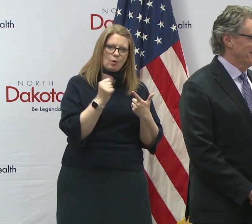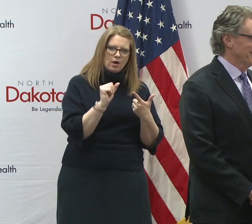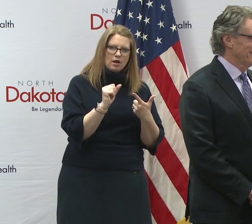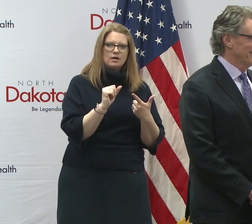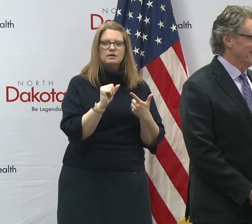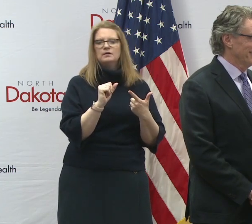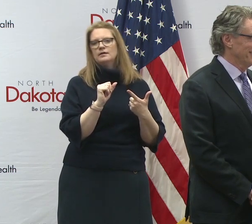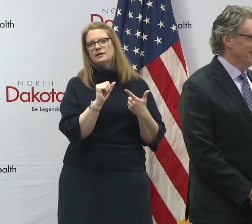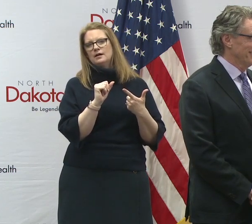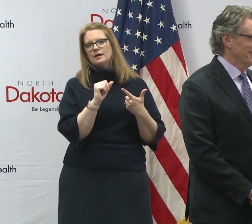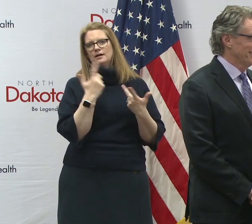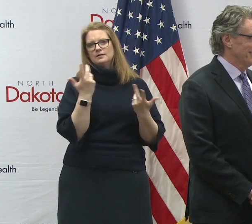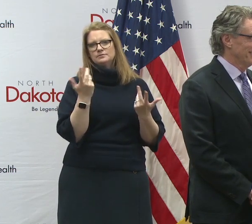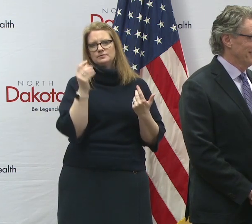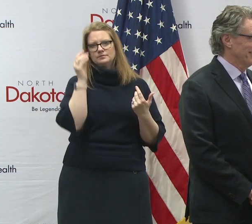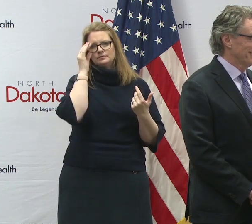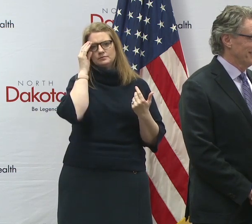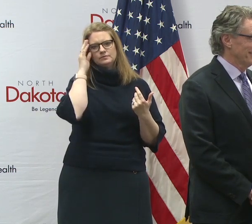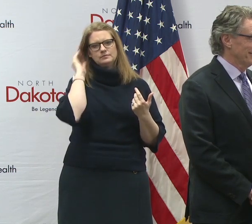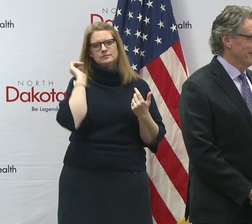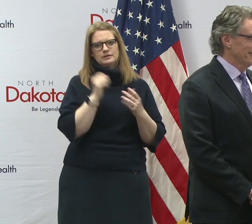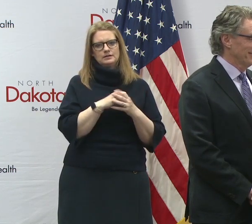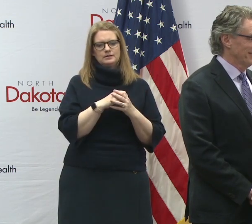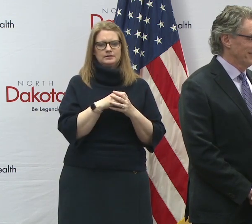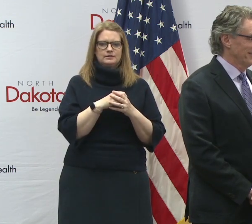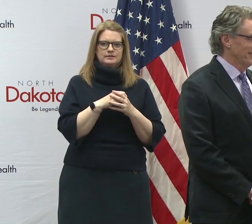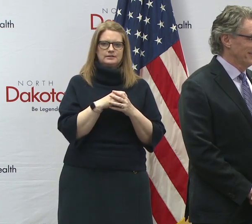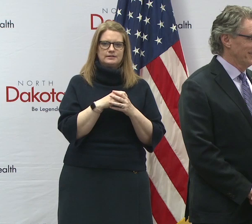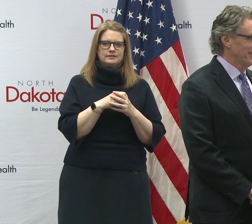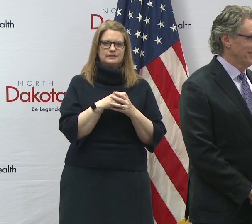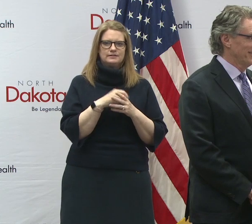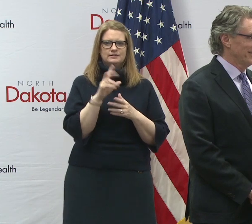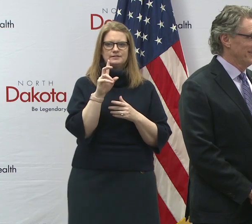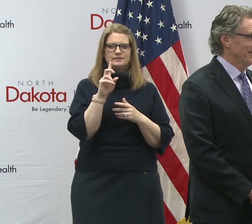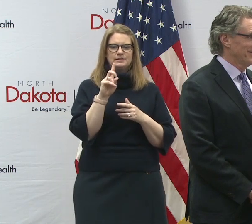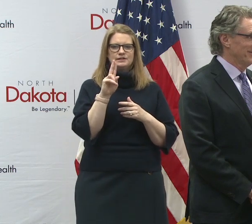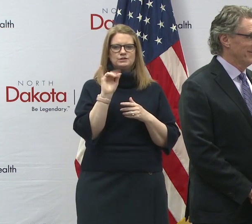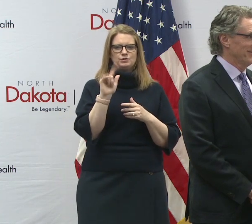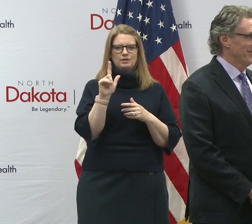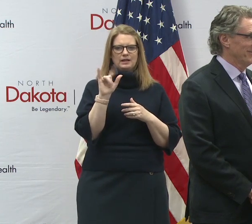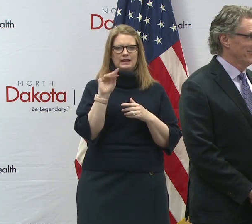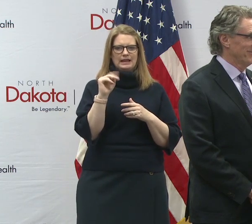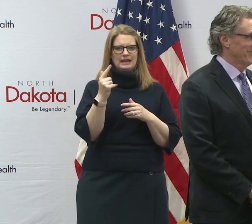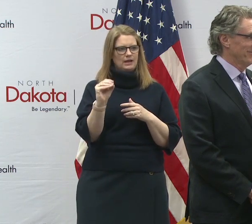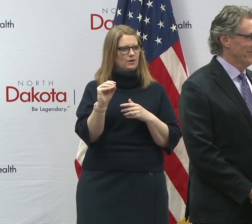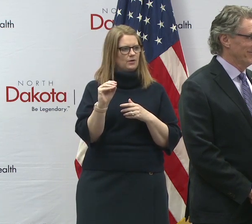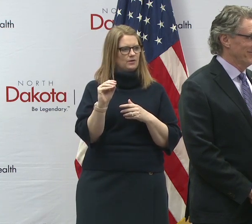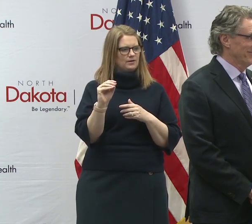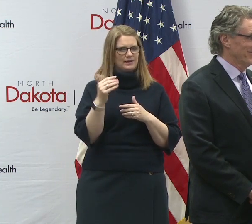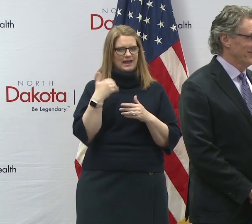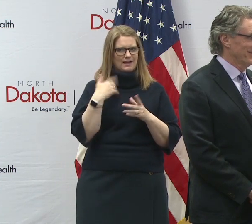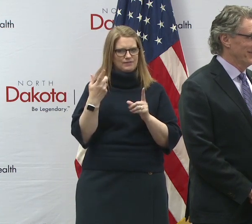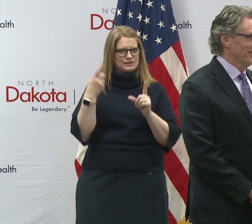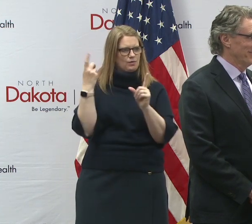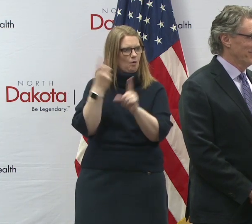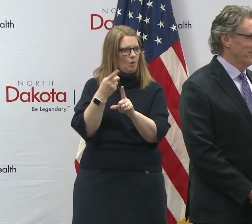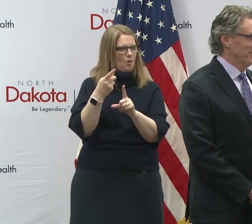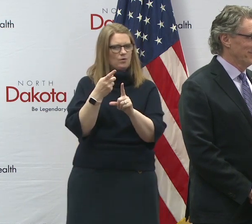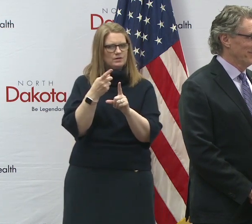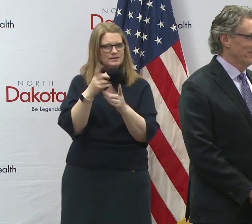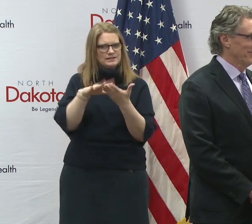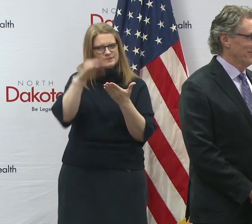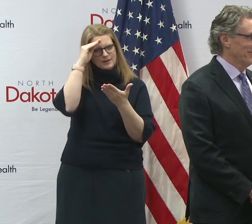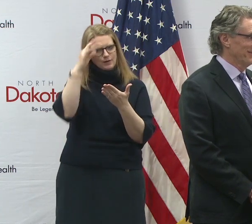uh, you know, also kind of fooling around with dual, dual lingo to, uh, I have this goal to learn, you know,